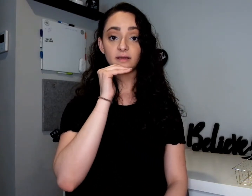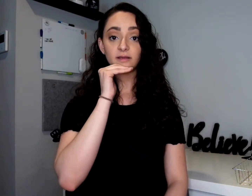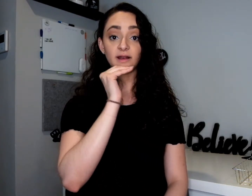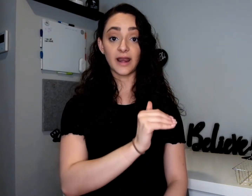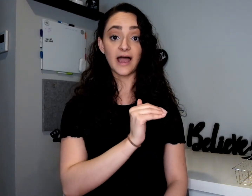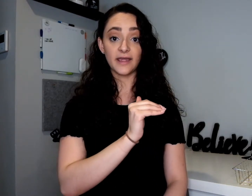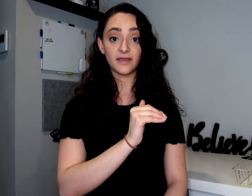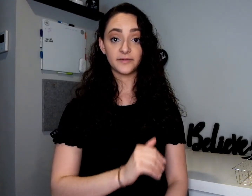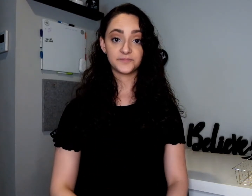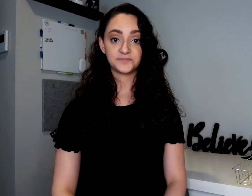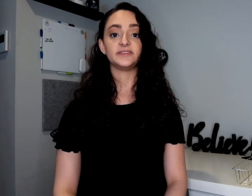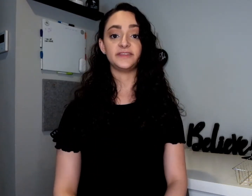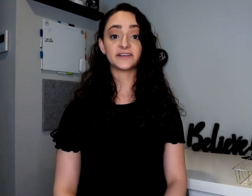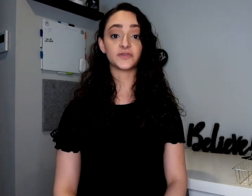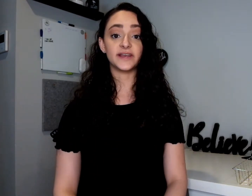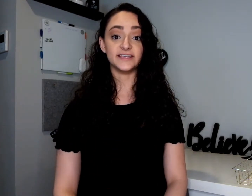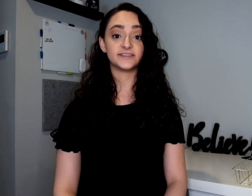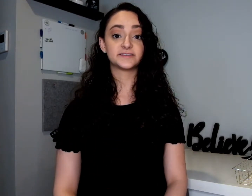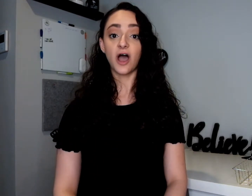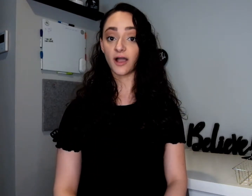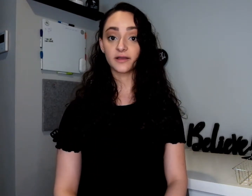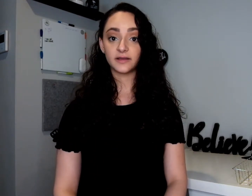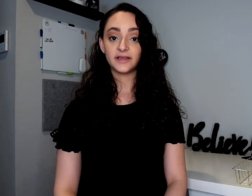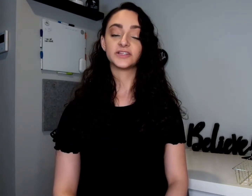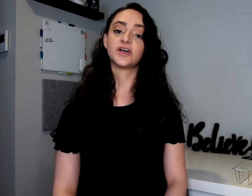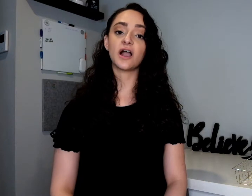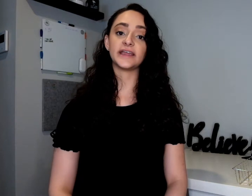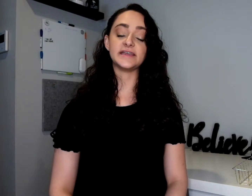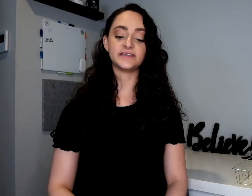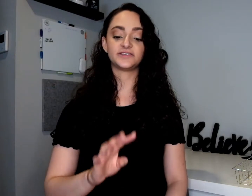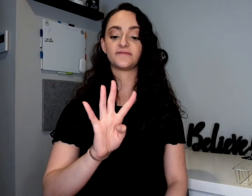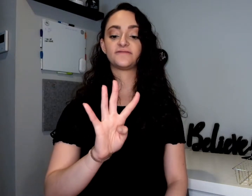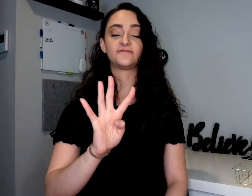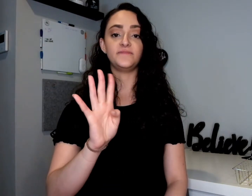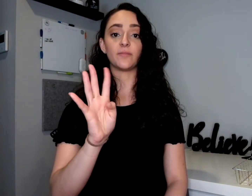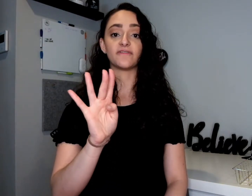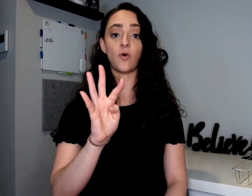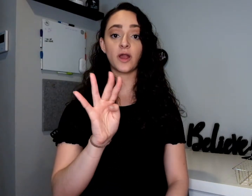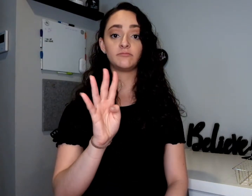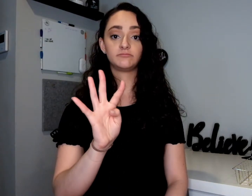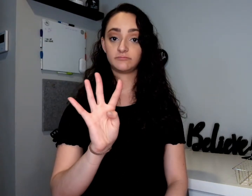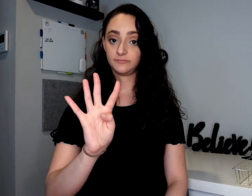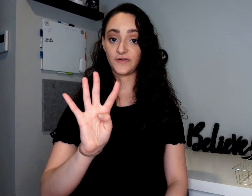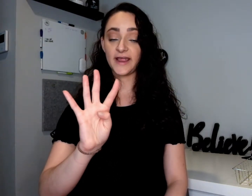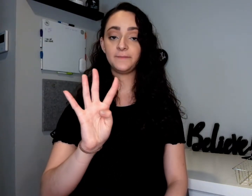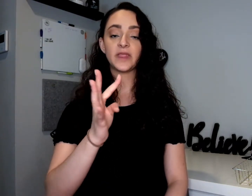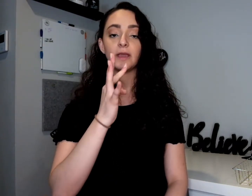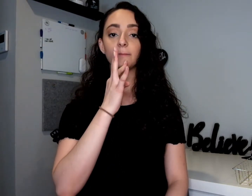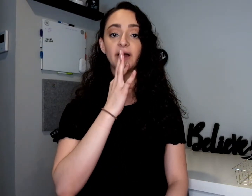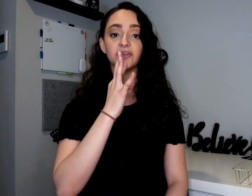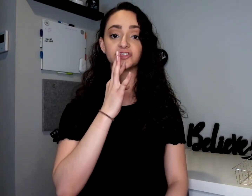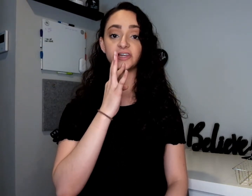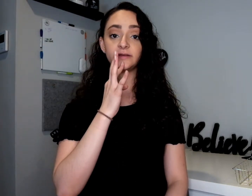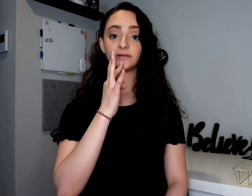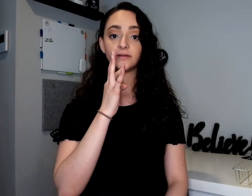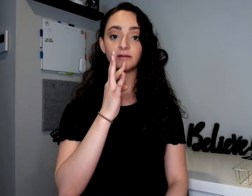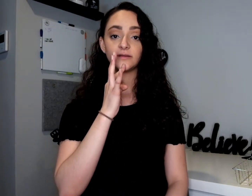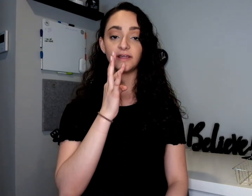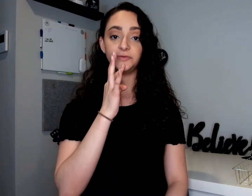Lie. Next one is talk. Talk is number four, right? By your chin, and you